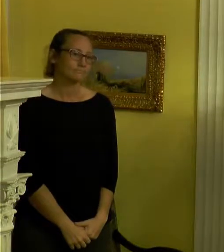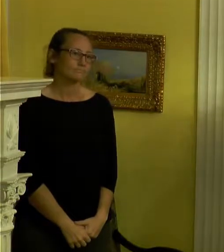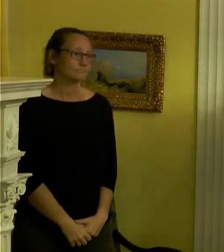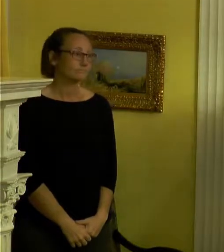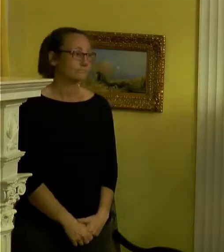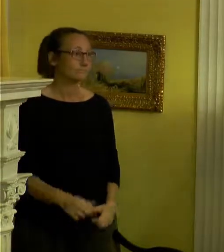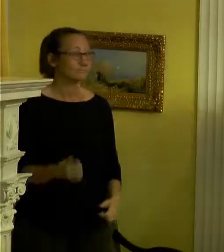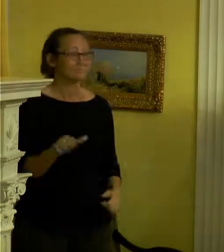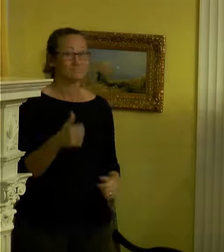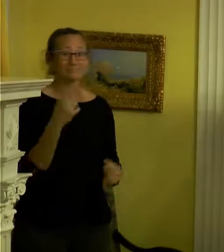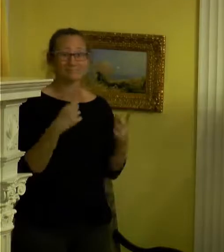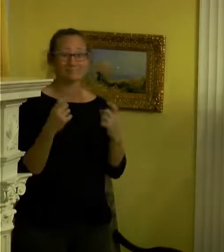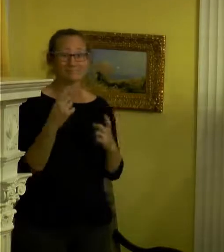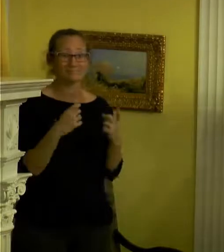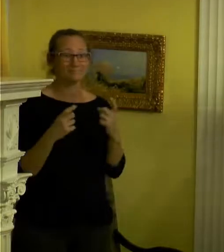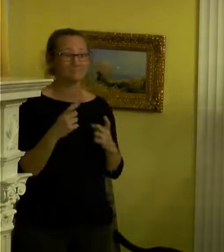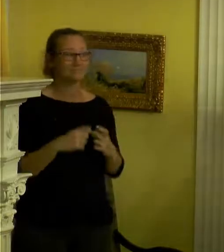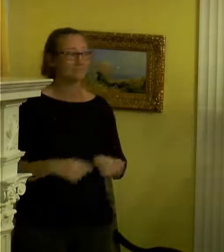Any other questions?